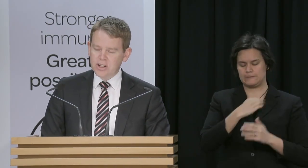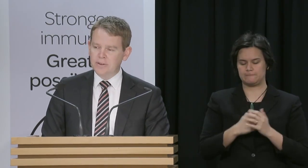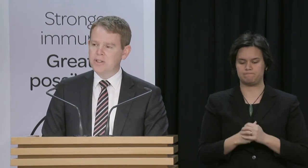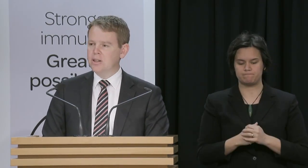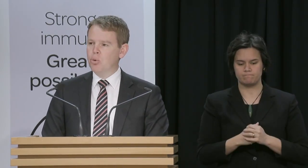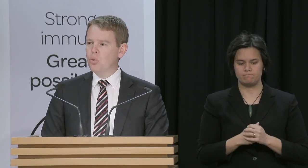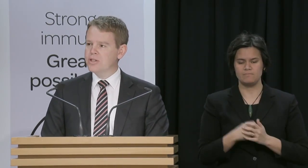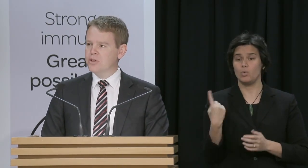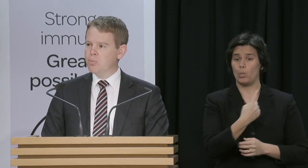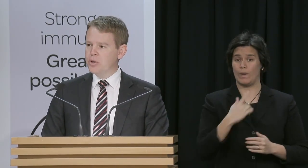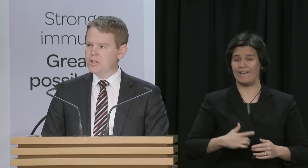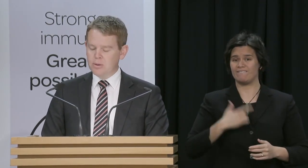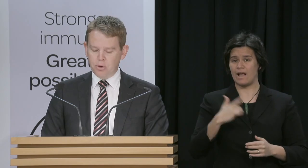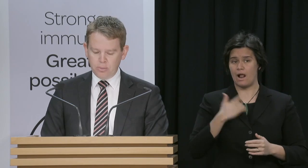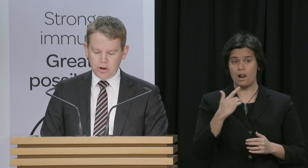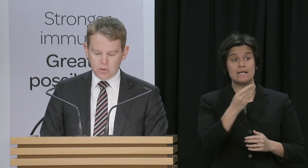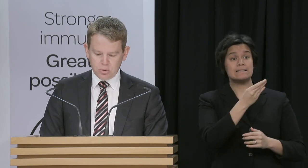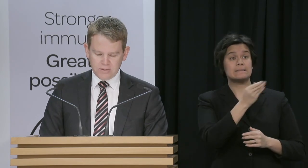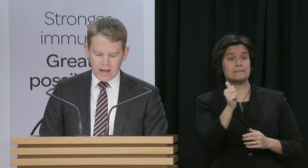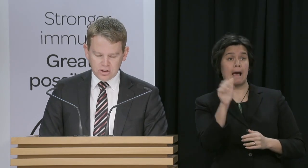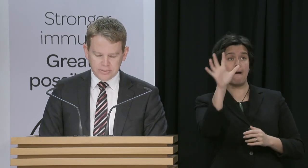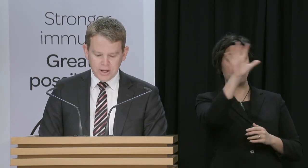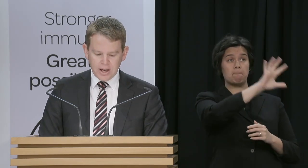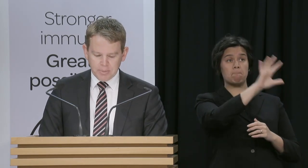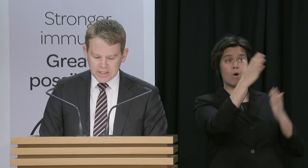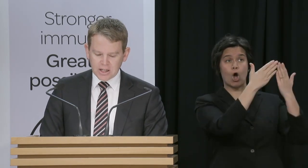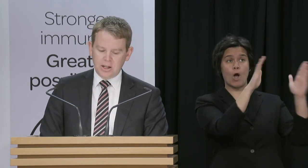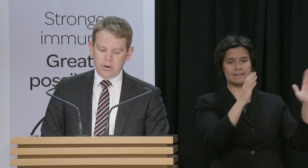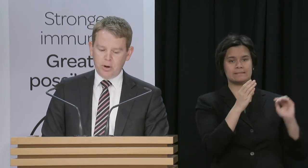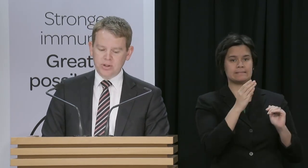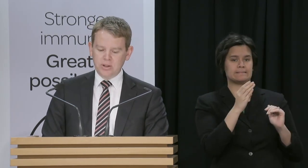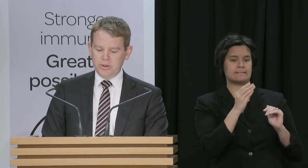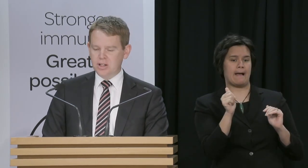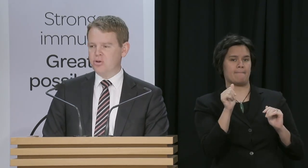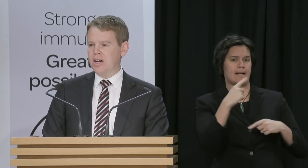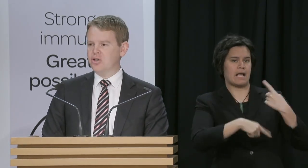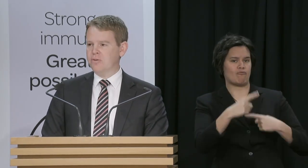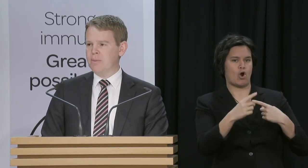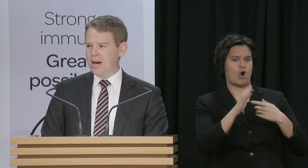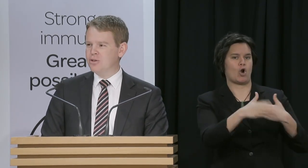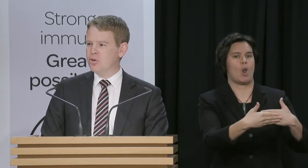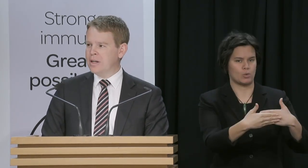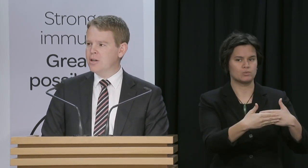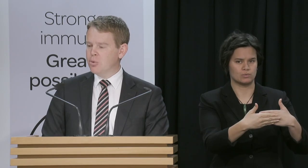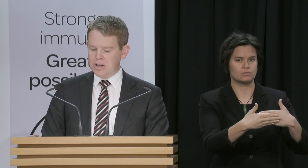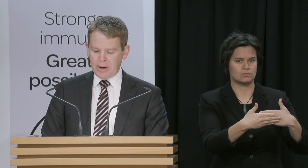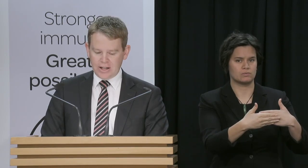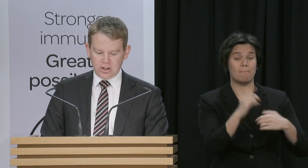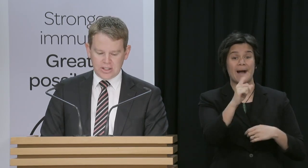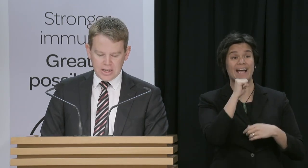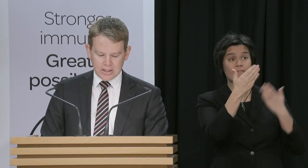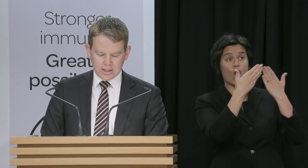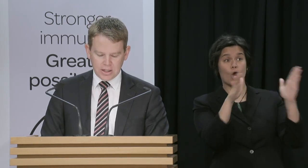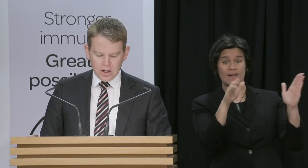partially lifting the pause at this point is an appropriate course of action, particularly when bolstered with the introduction of a mandatory pre